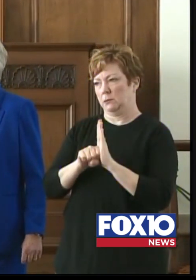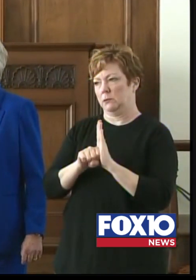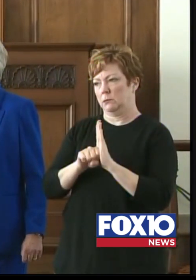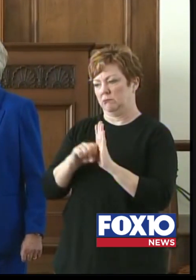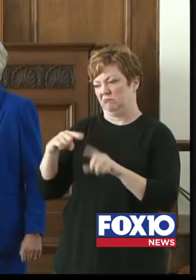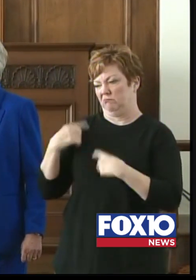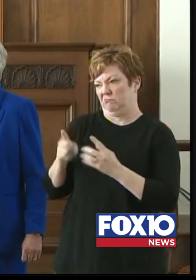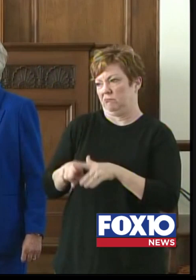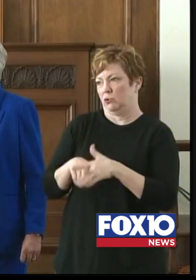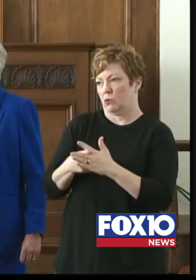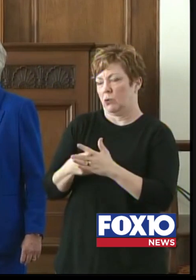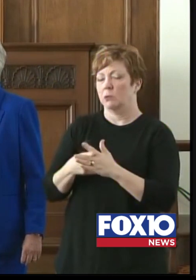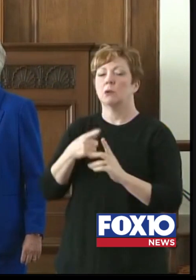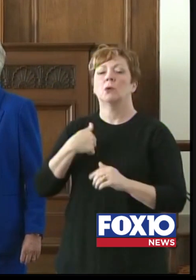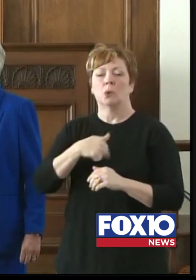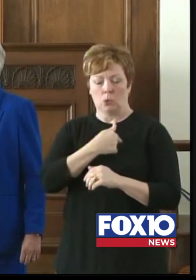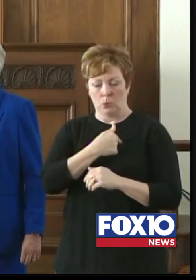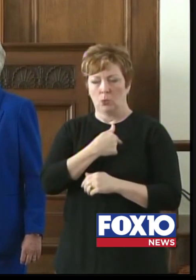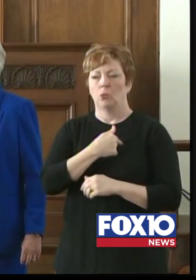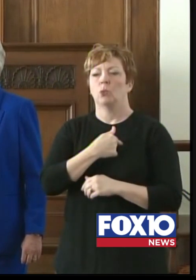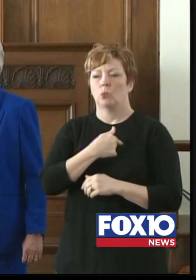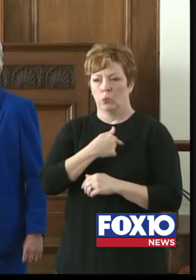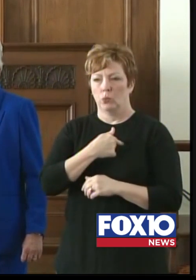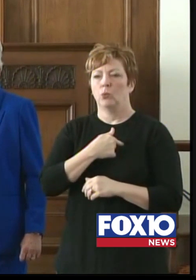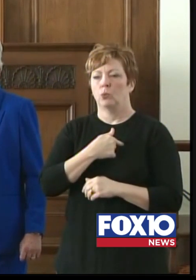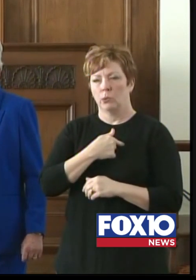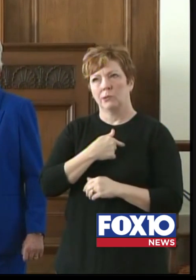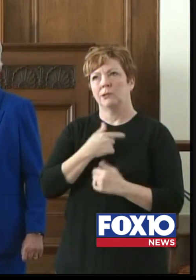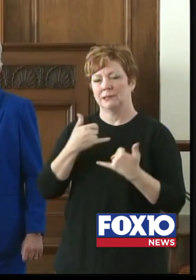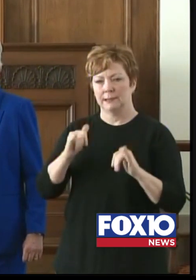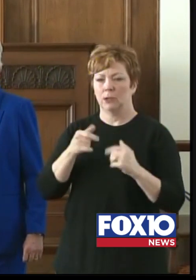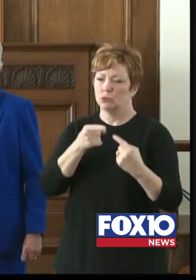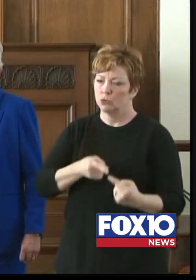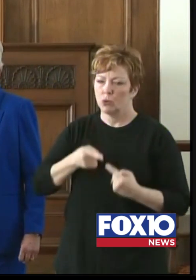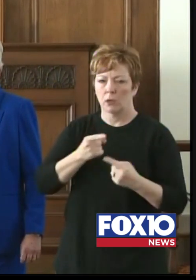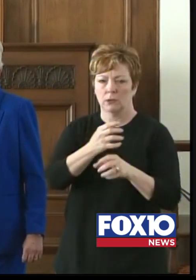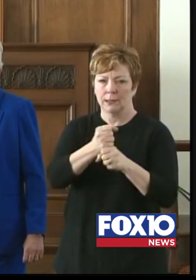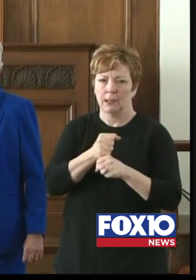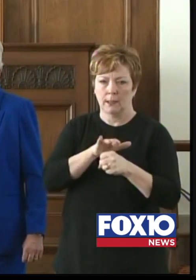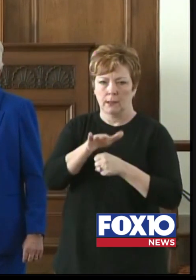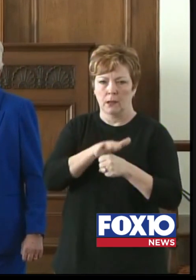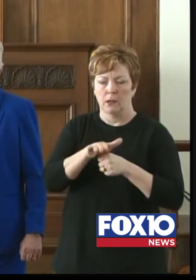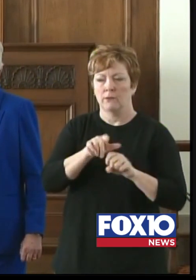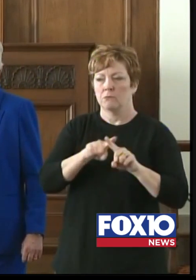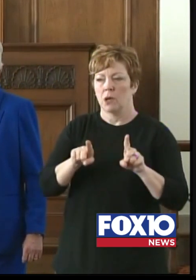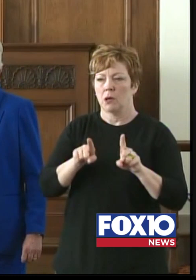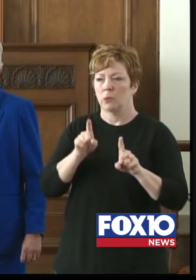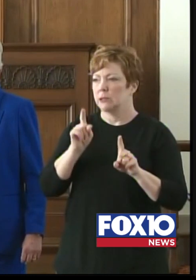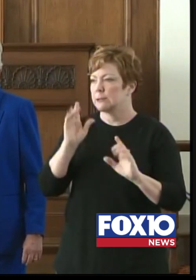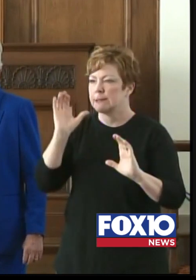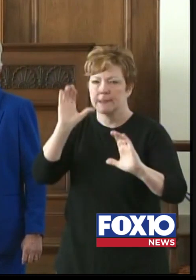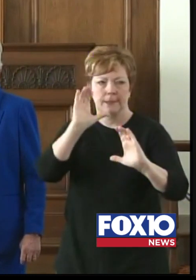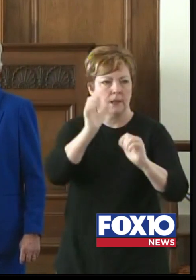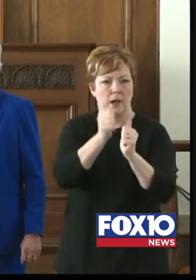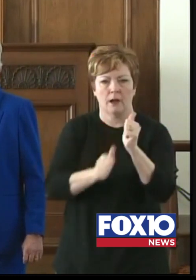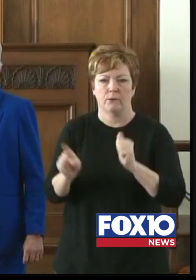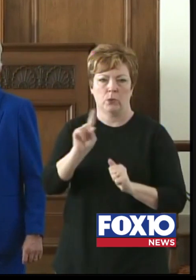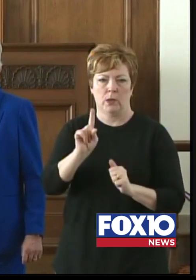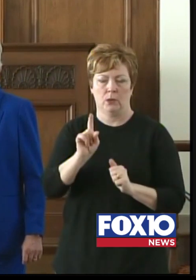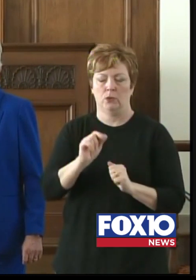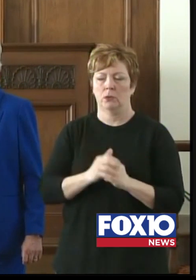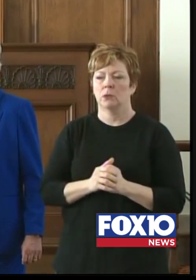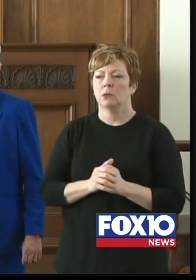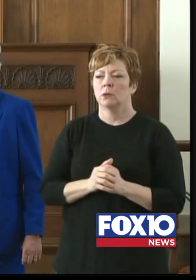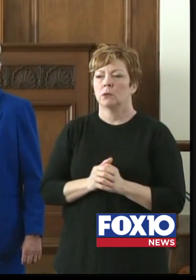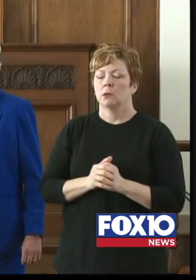We continue to have some supply chain issues and we try to source those materials everywhere that we can. We